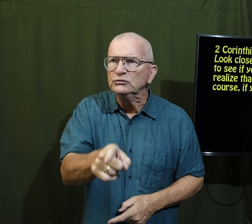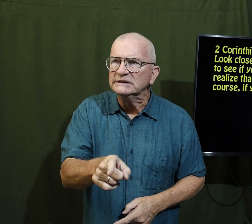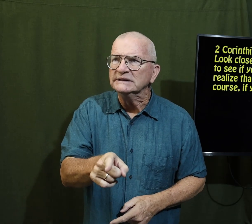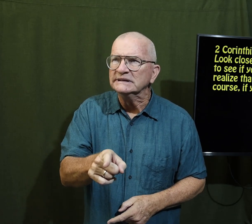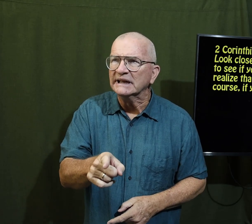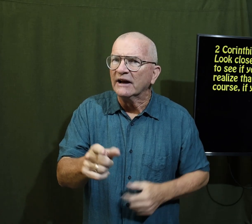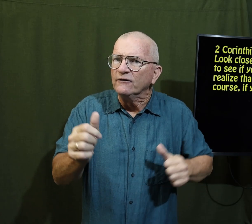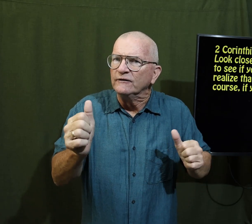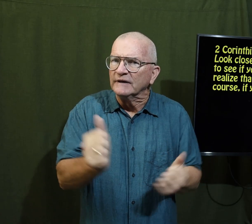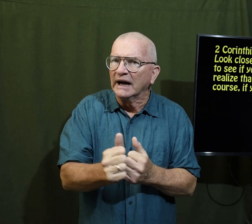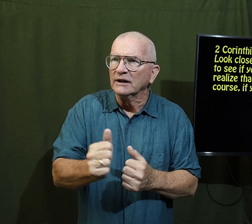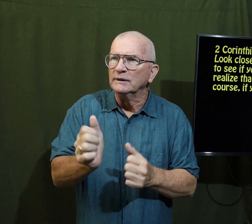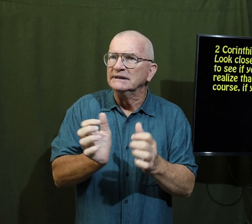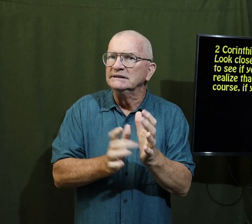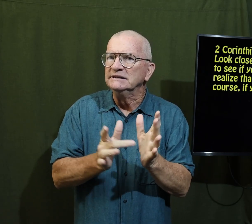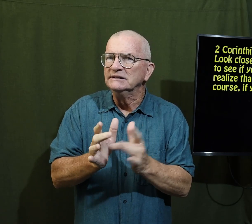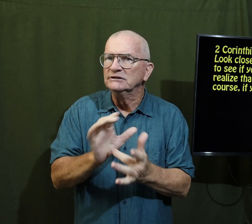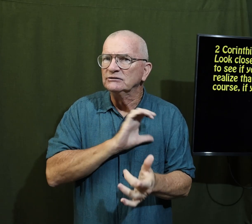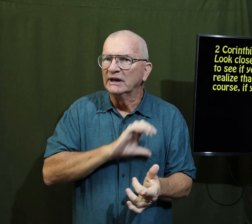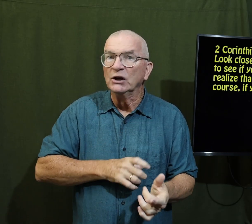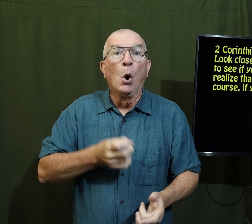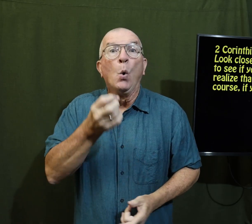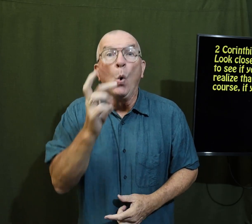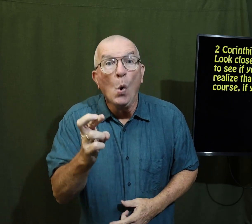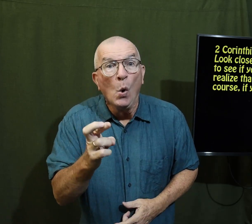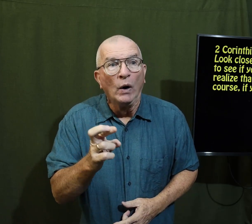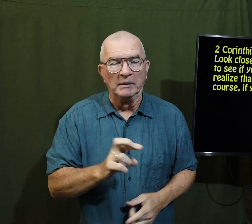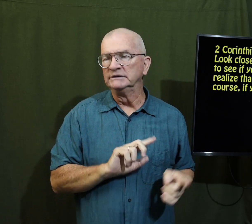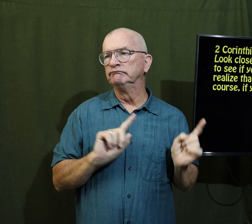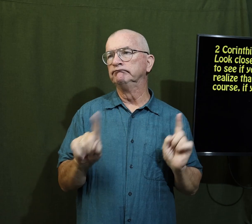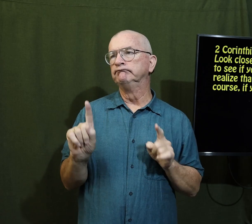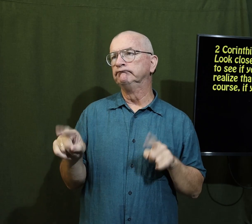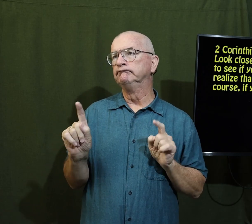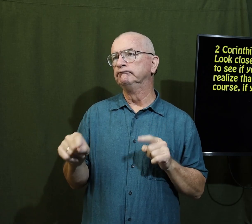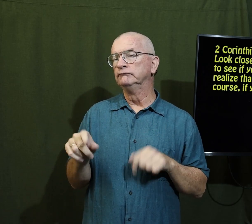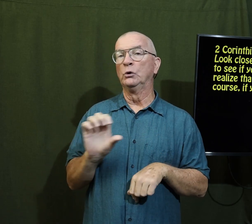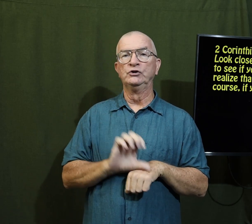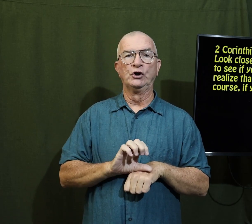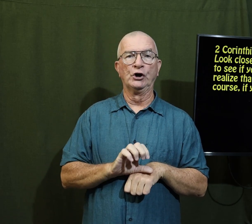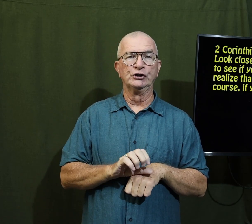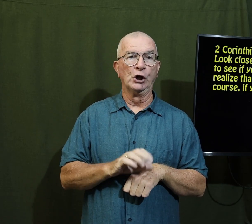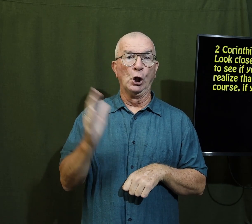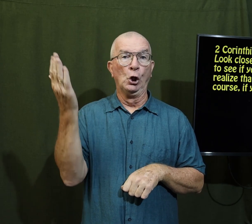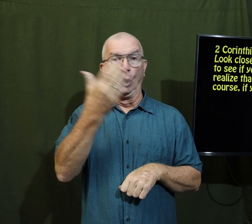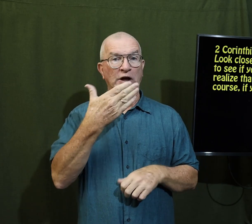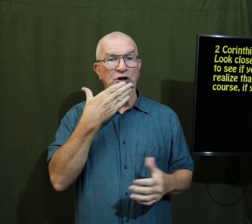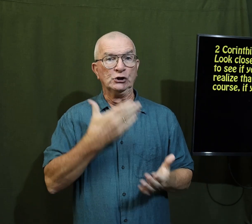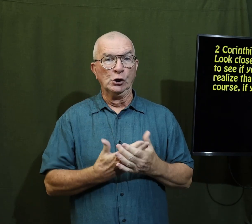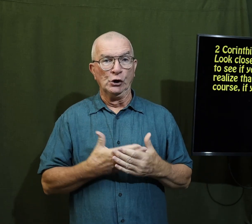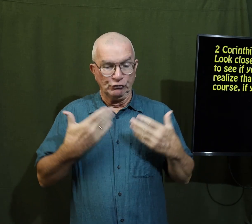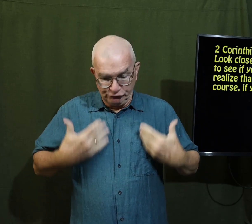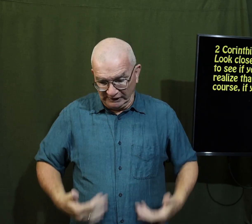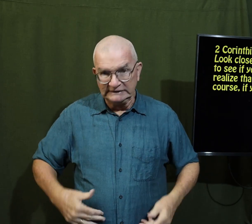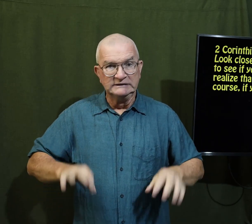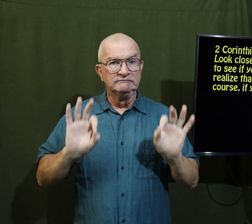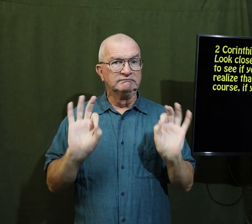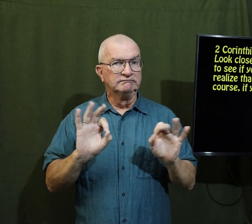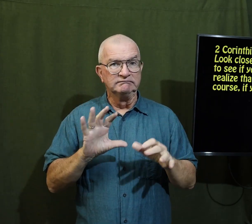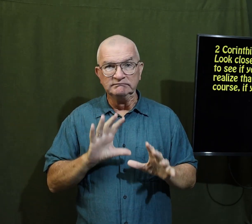making sure that we follow Jesus Christ or we just go to church to look good and